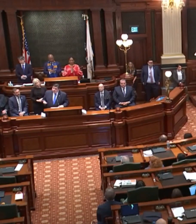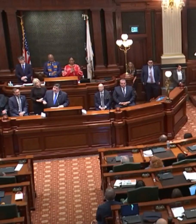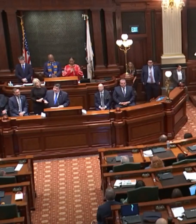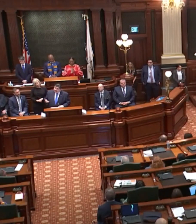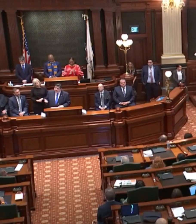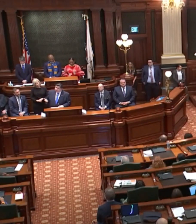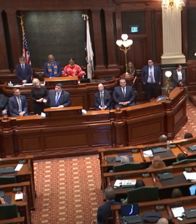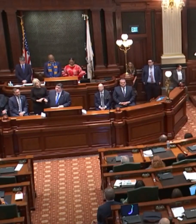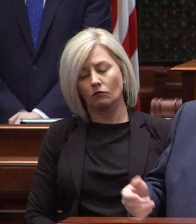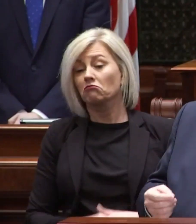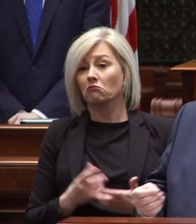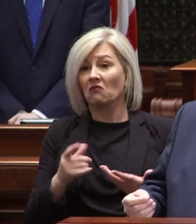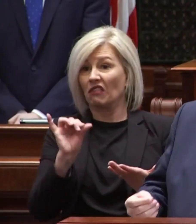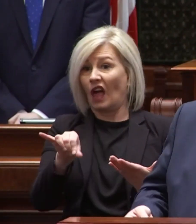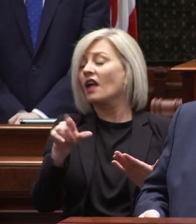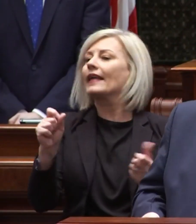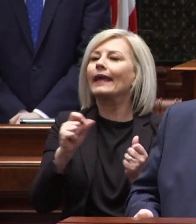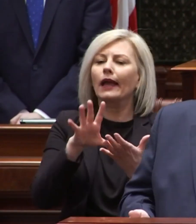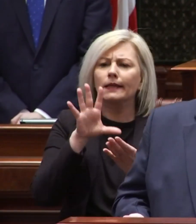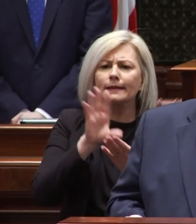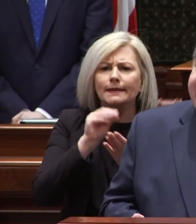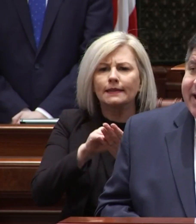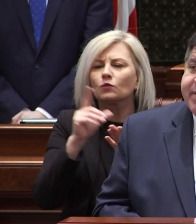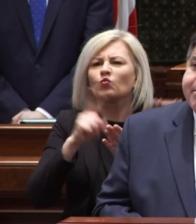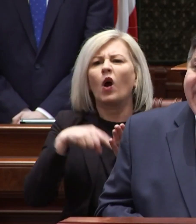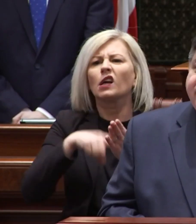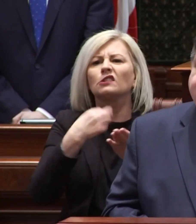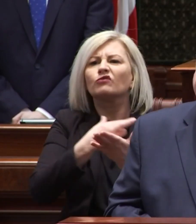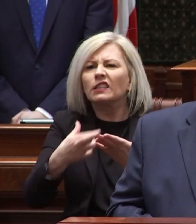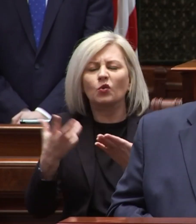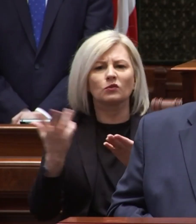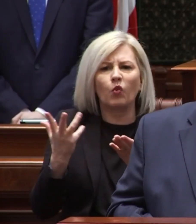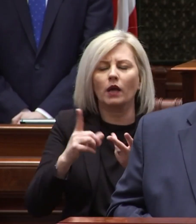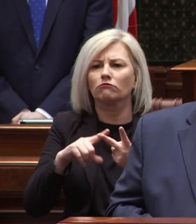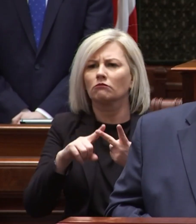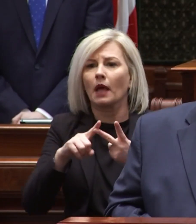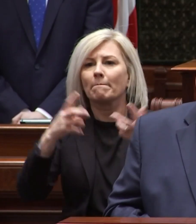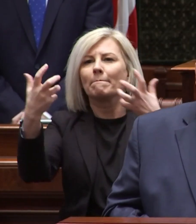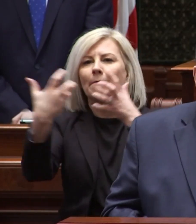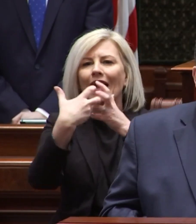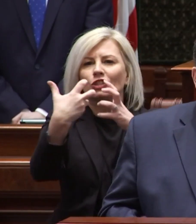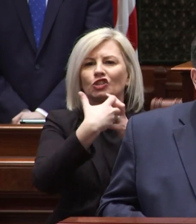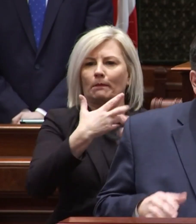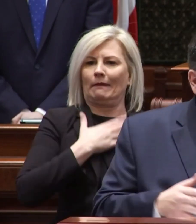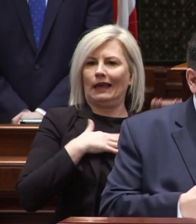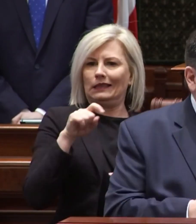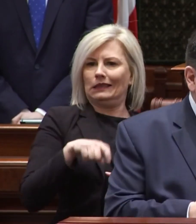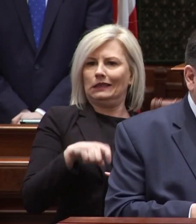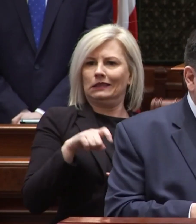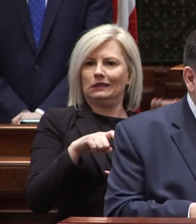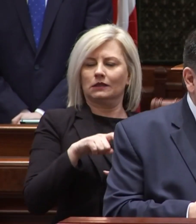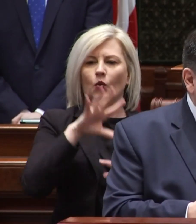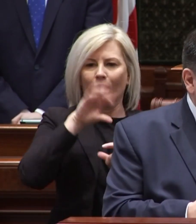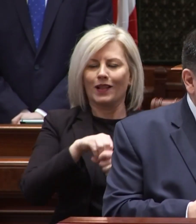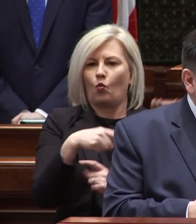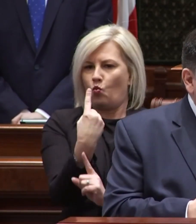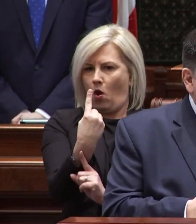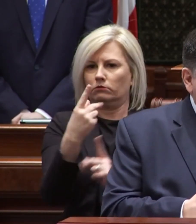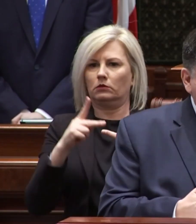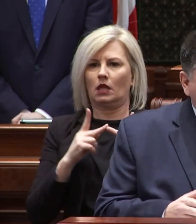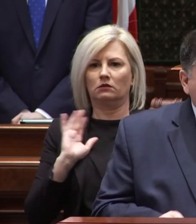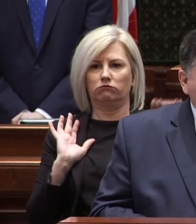through it they can learn about the resources available to them and be matched with what meets their needs best all in one place